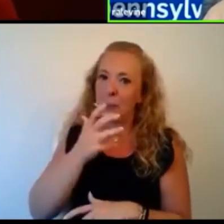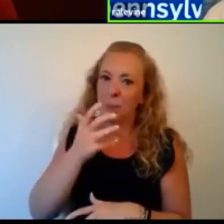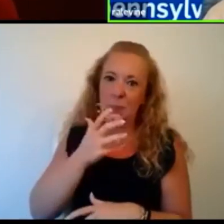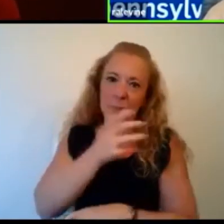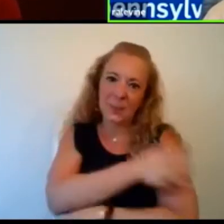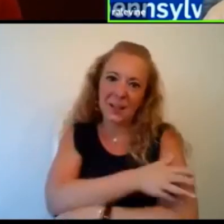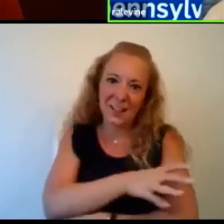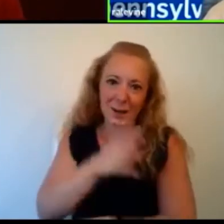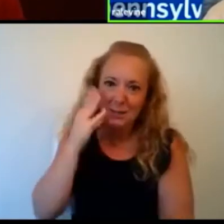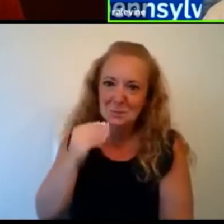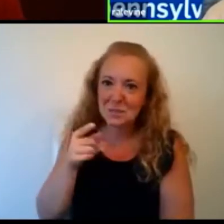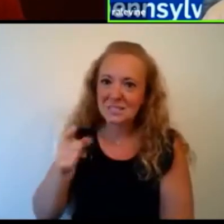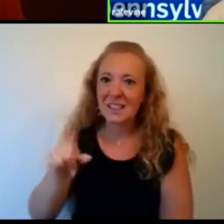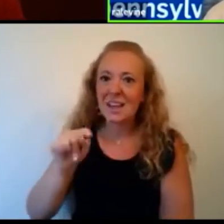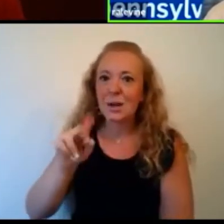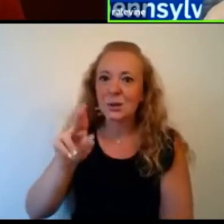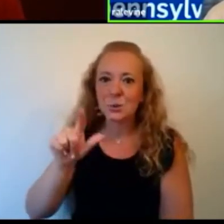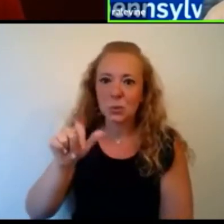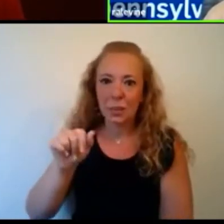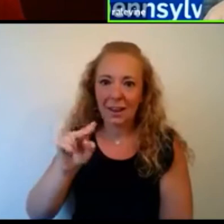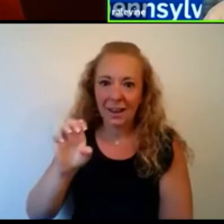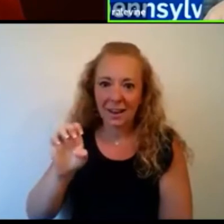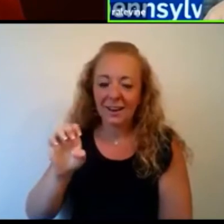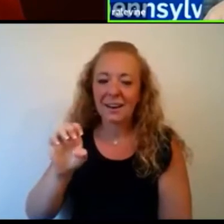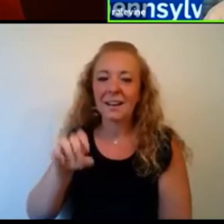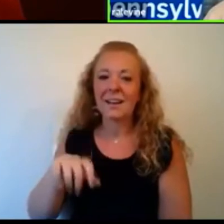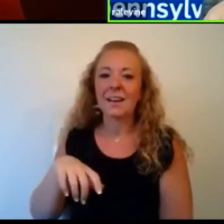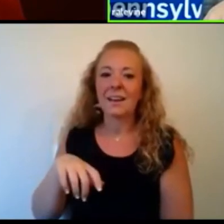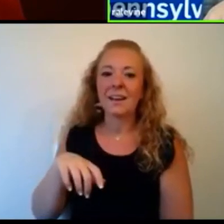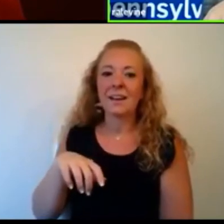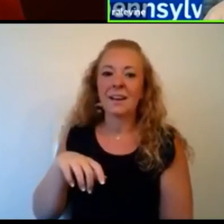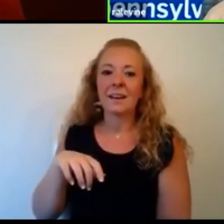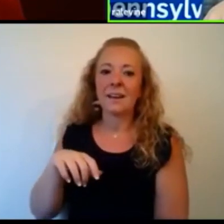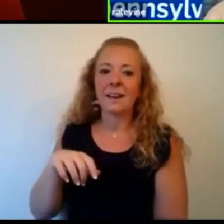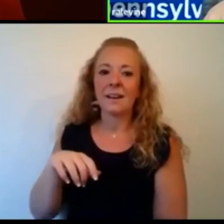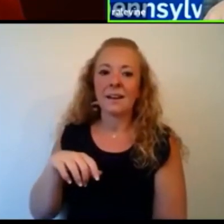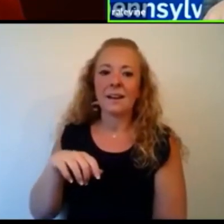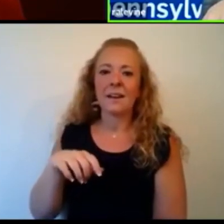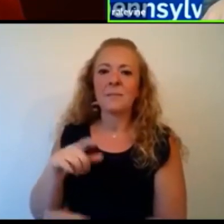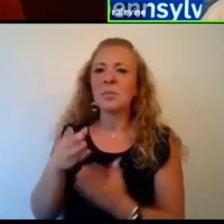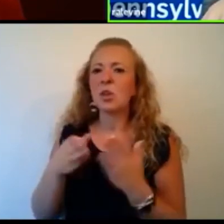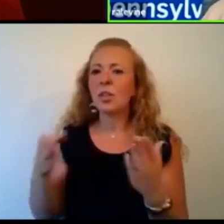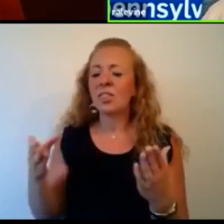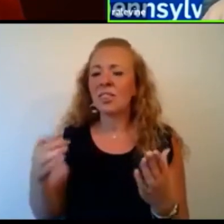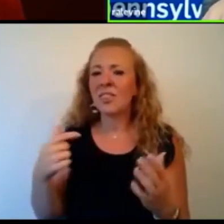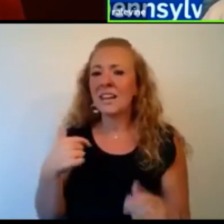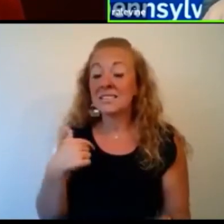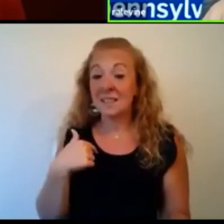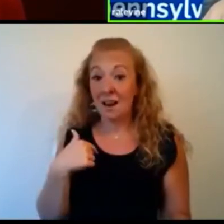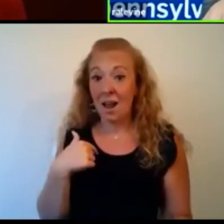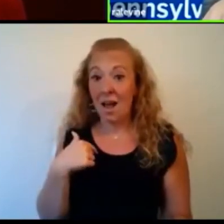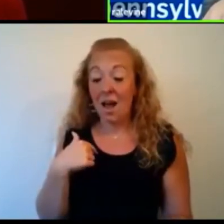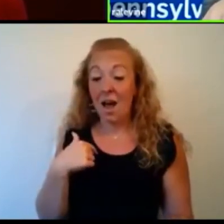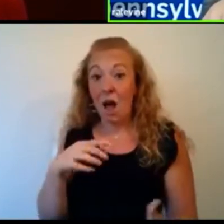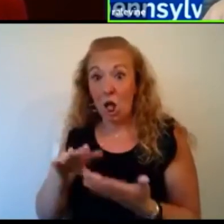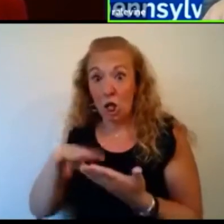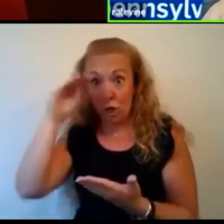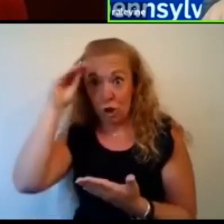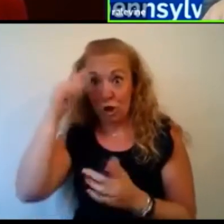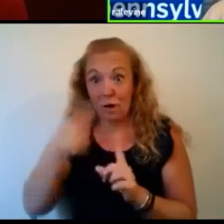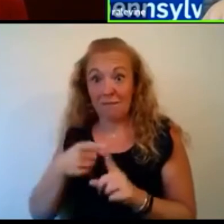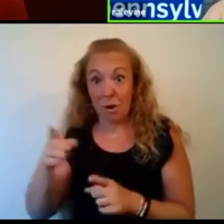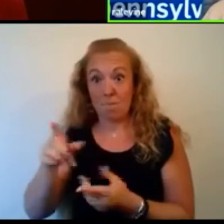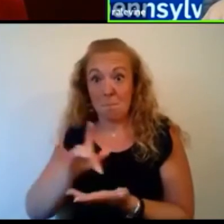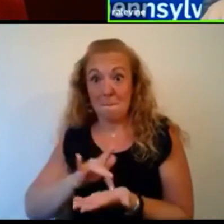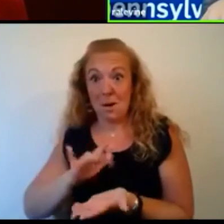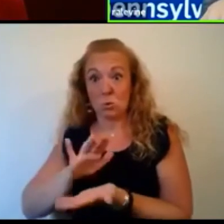experience in Tulane. Um, it, uh, I, there are things that I, that I learned at medical school